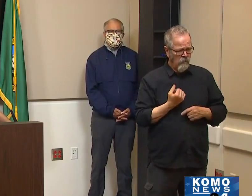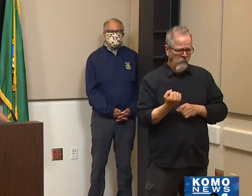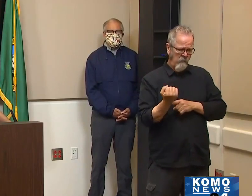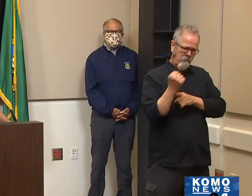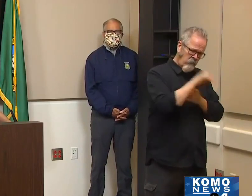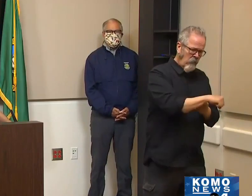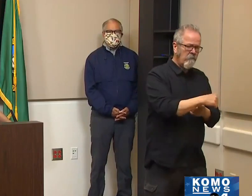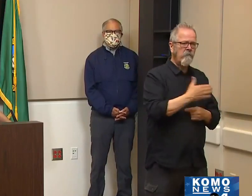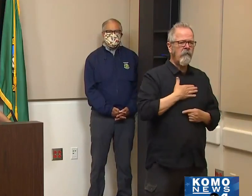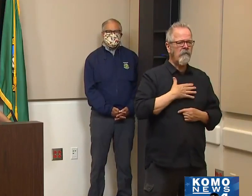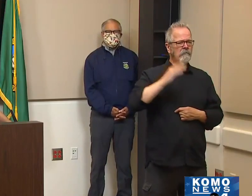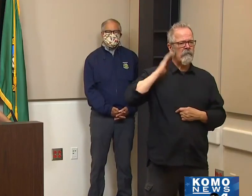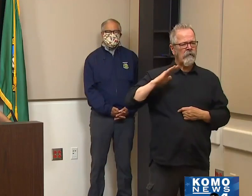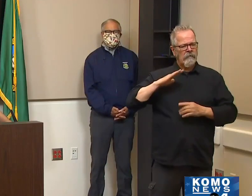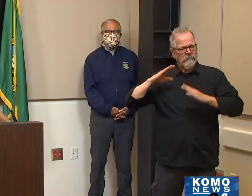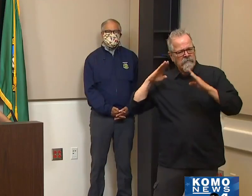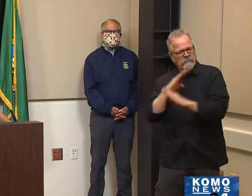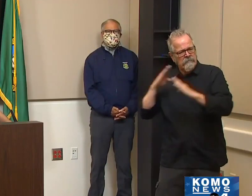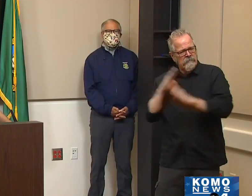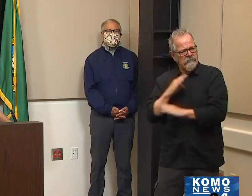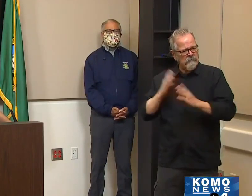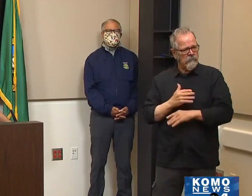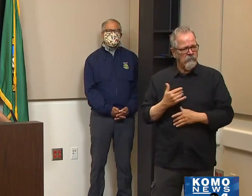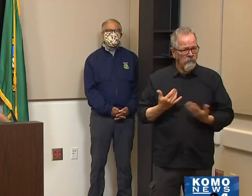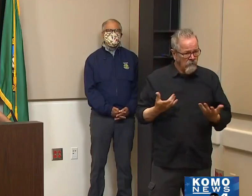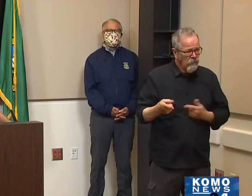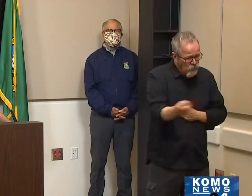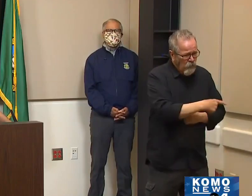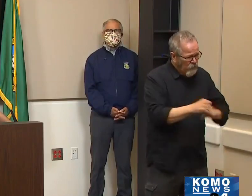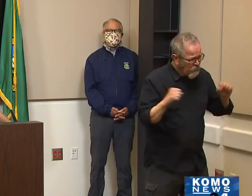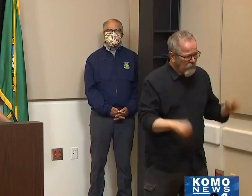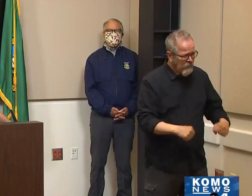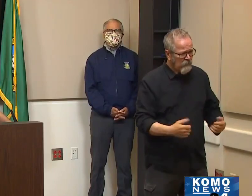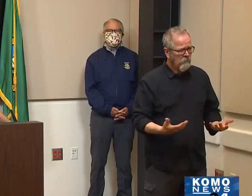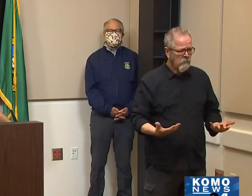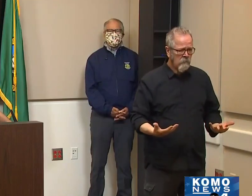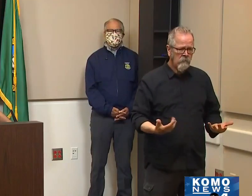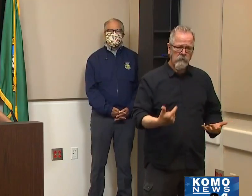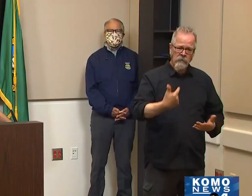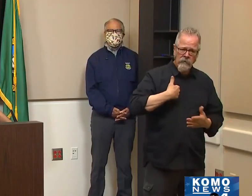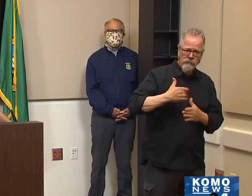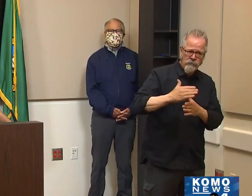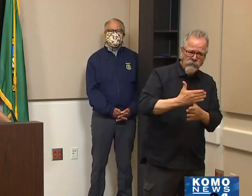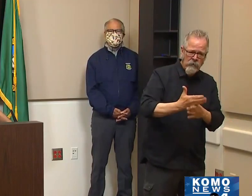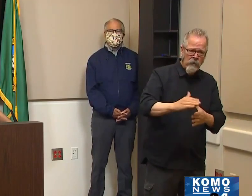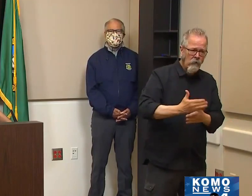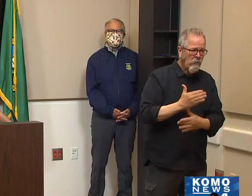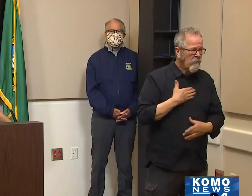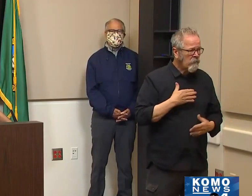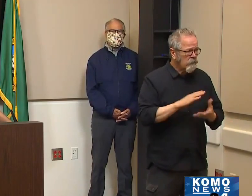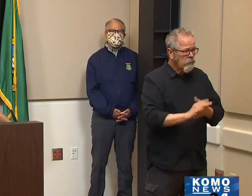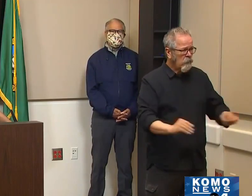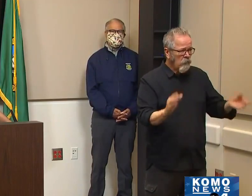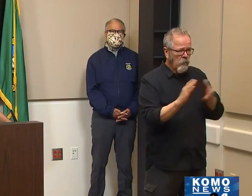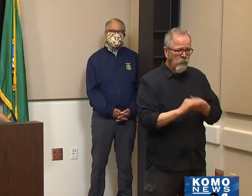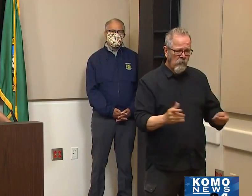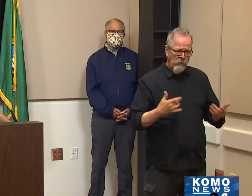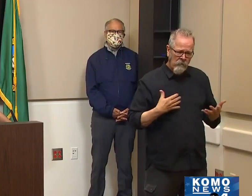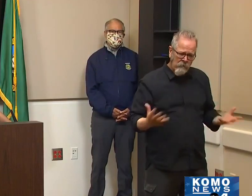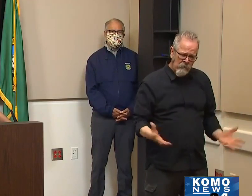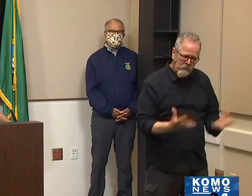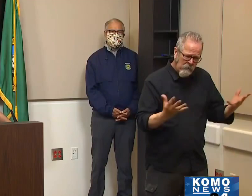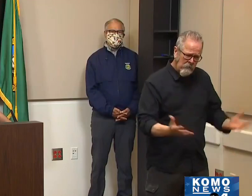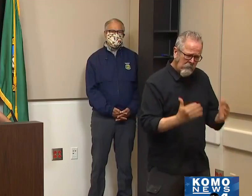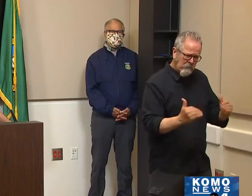I tell my story of redemption because I don't want to be in a place that I can empower a young person that's in some of the